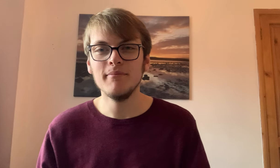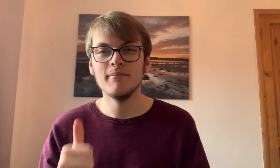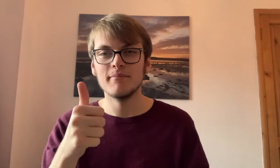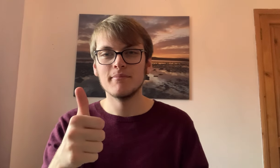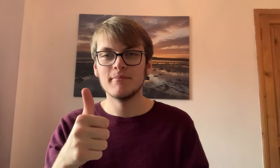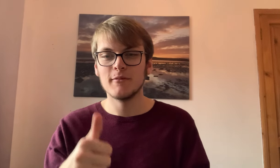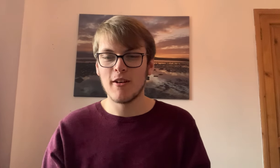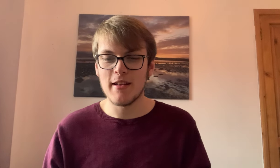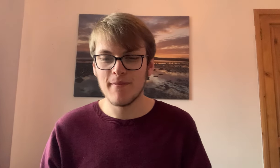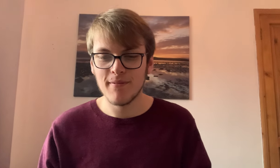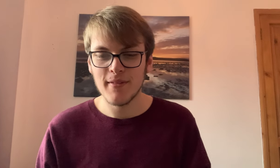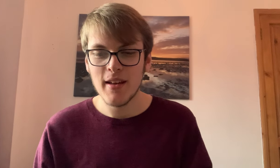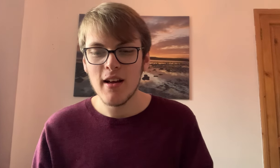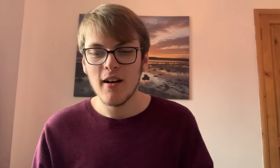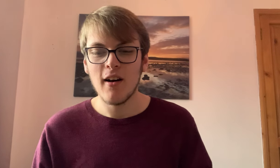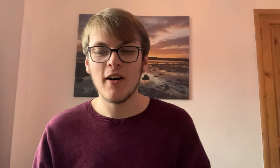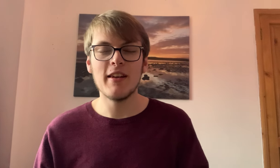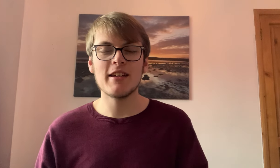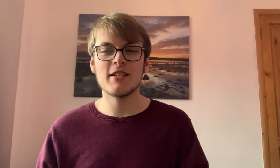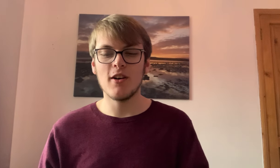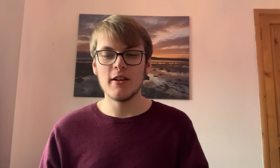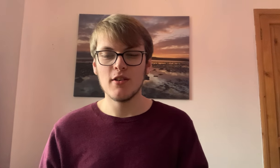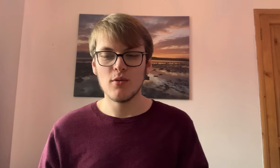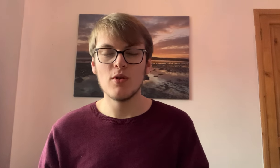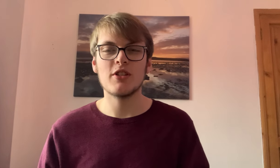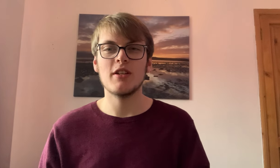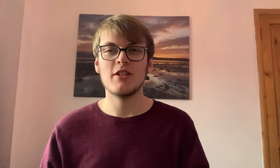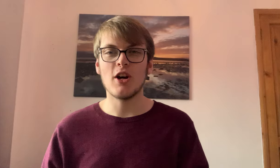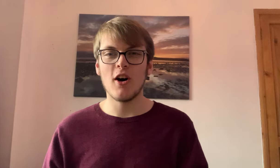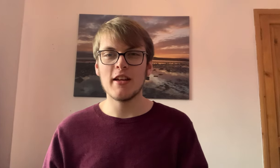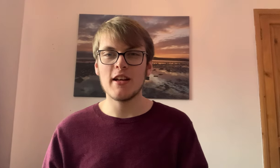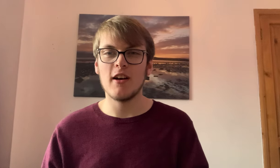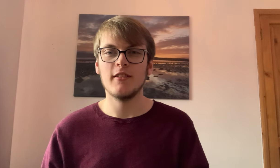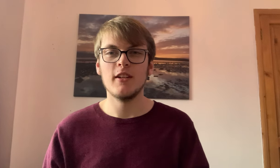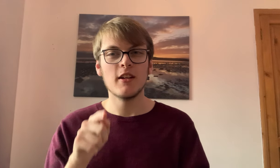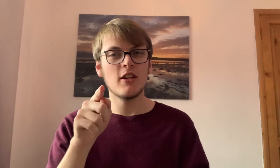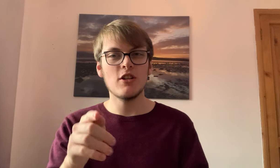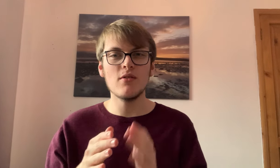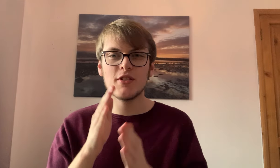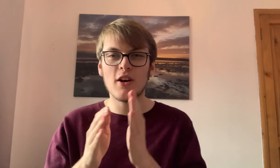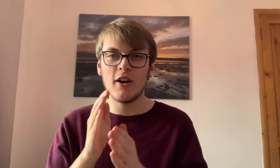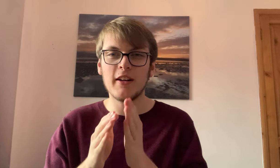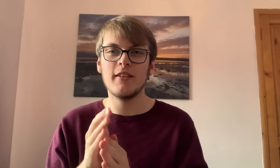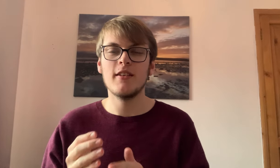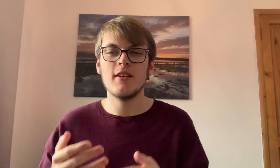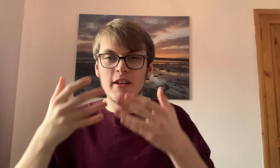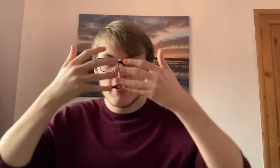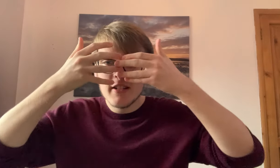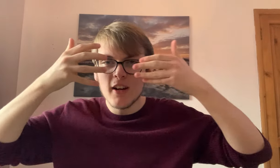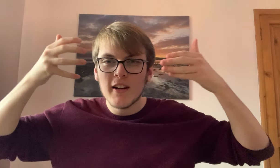Great. Our next sign was tiger. Can you sign tiger?